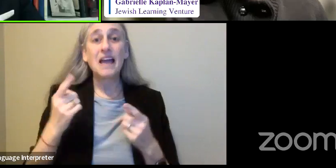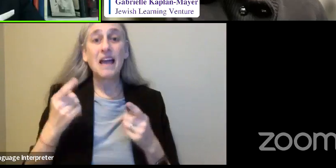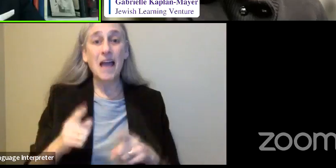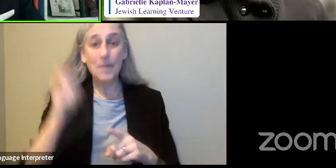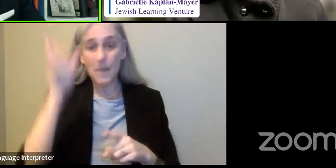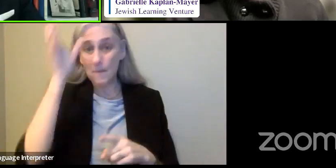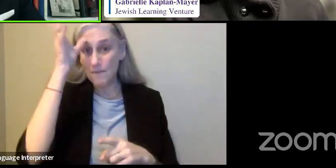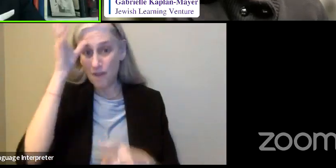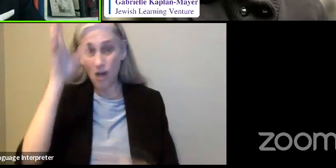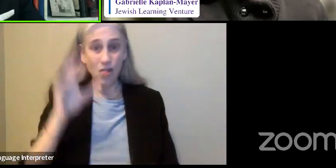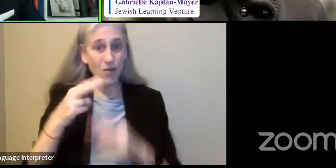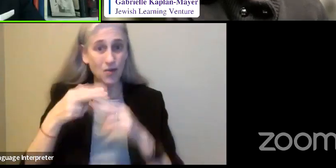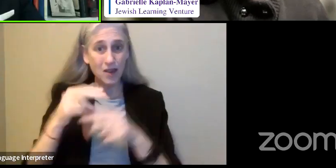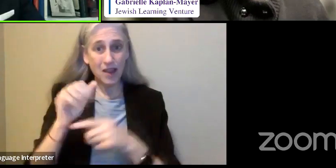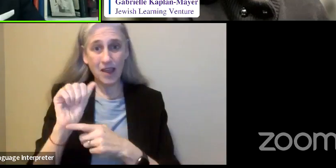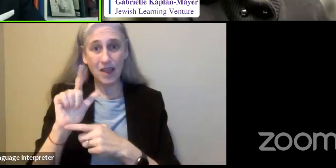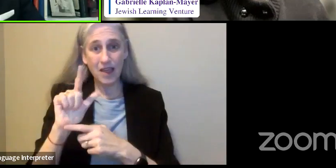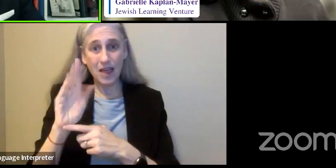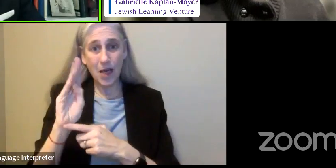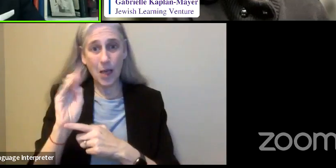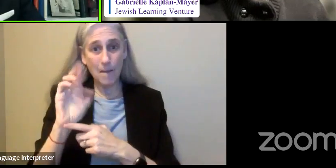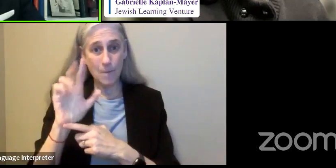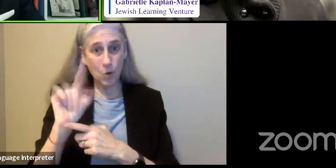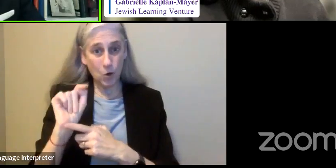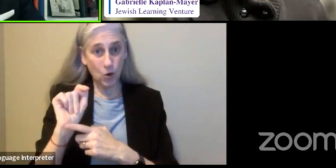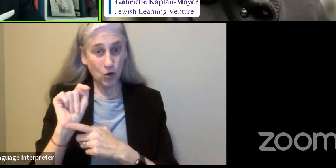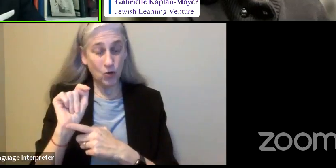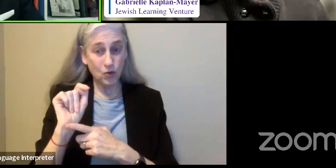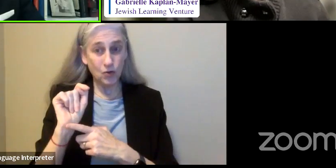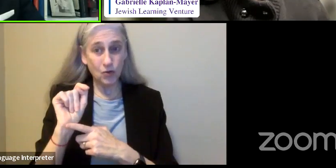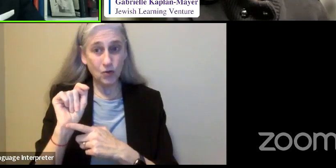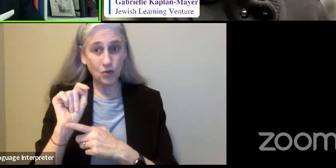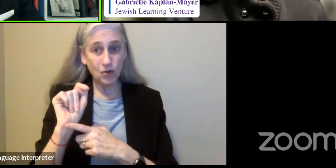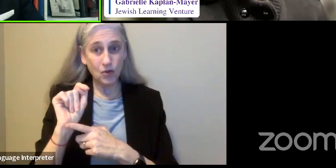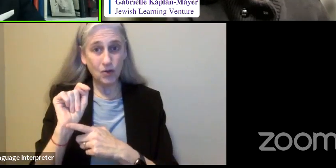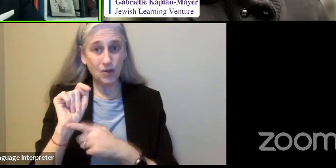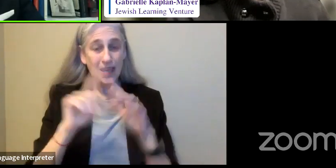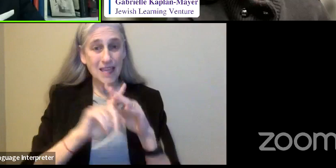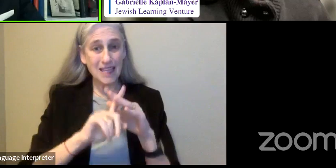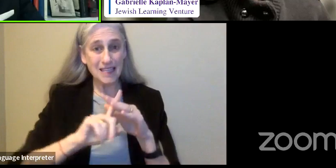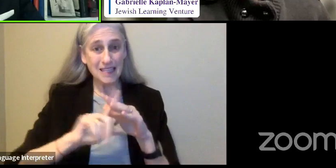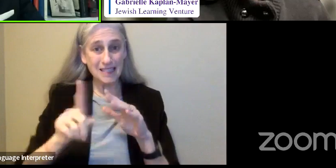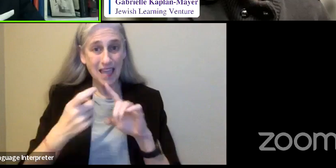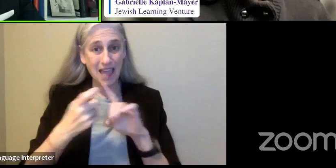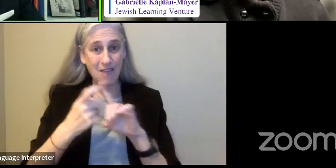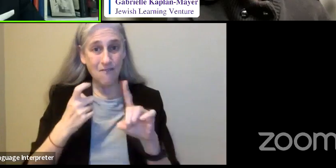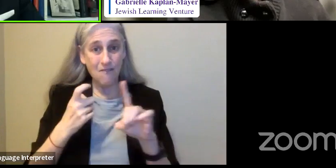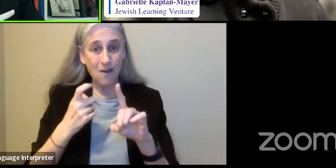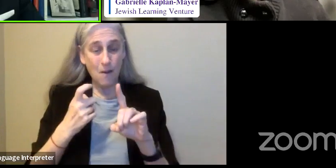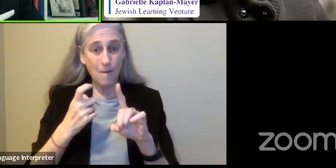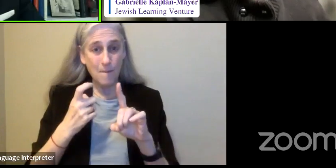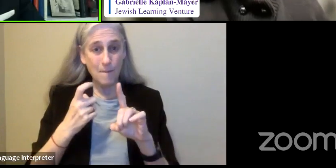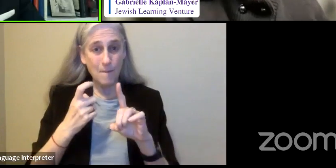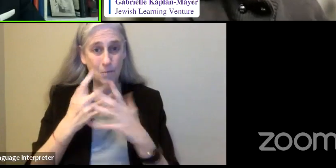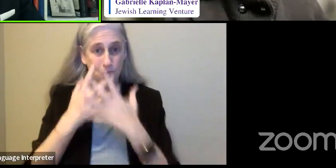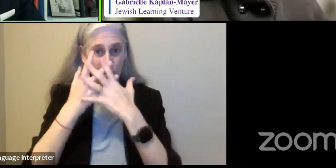came over after escaping from the Nazis in 1939.